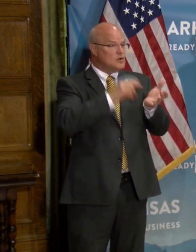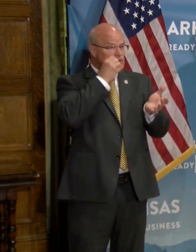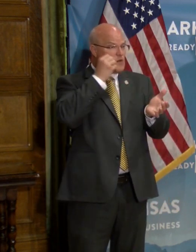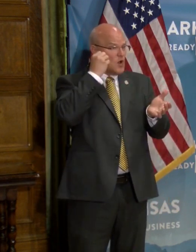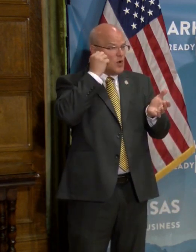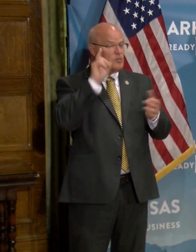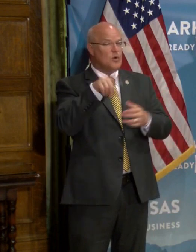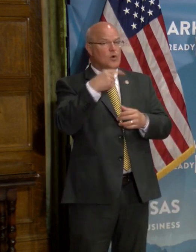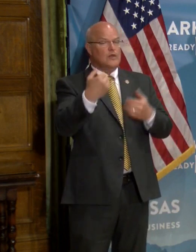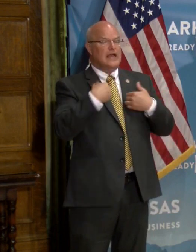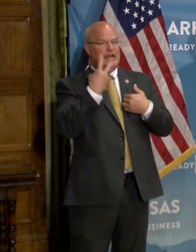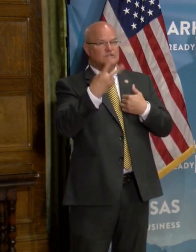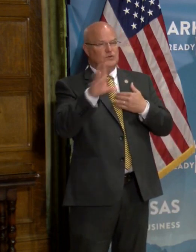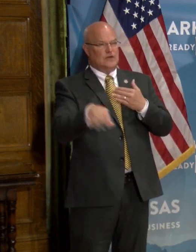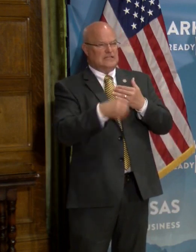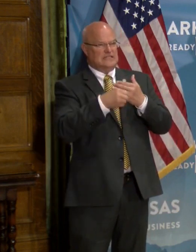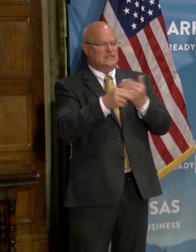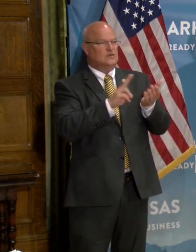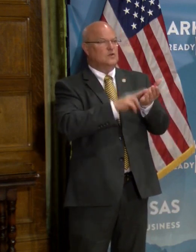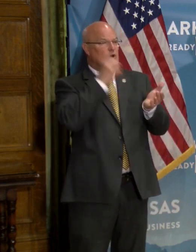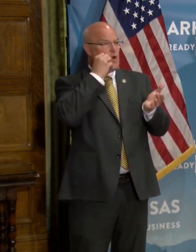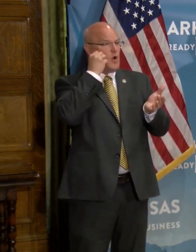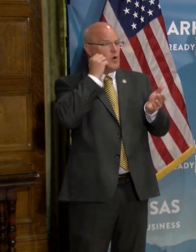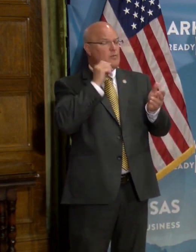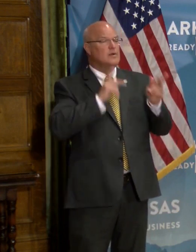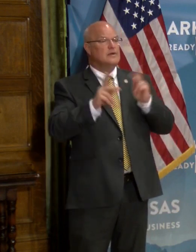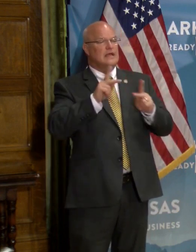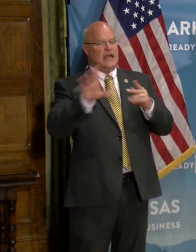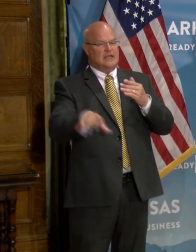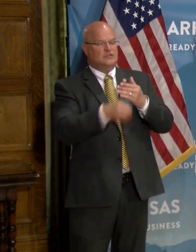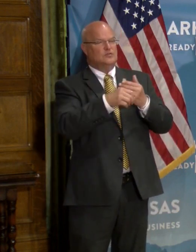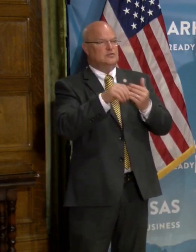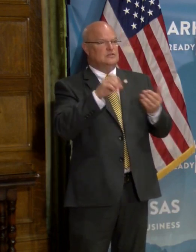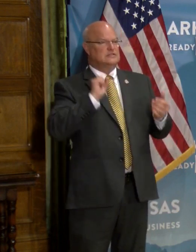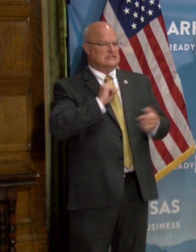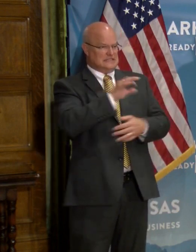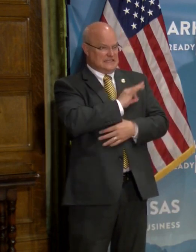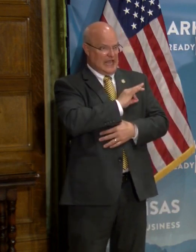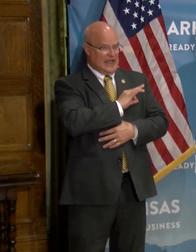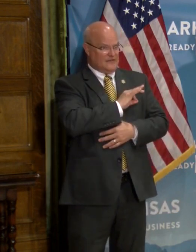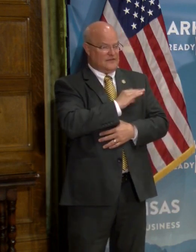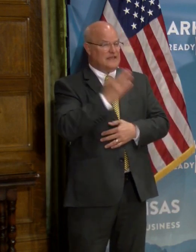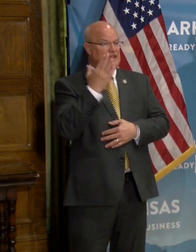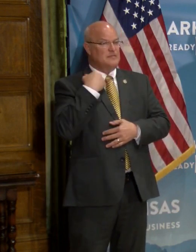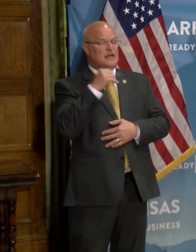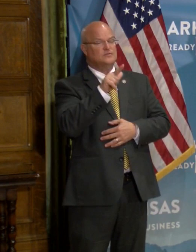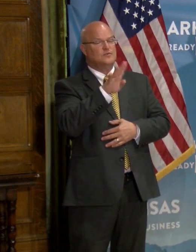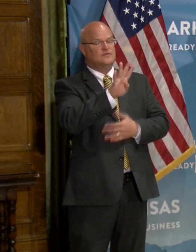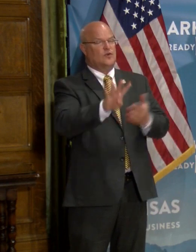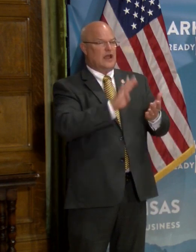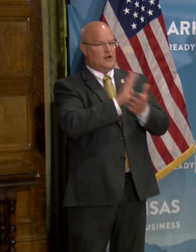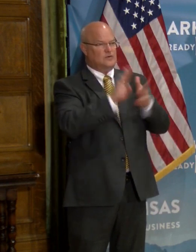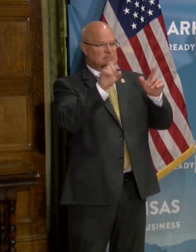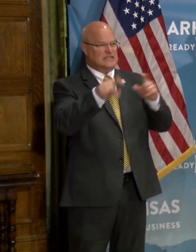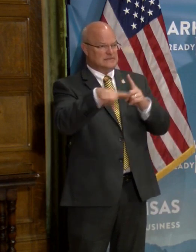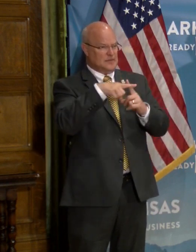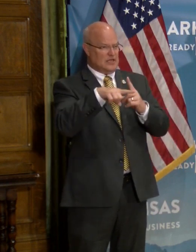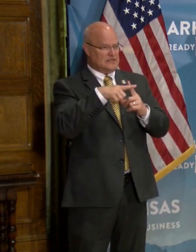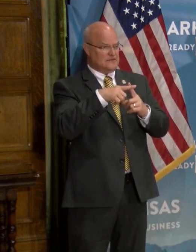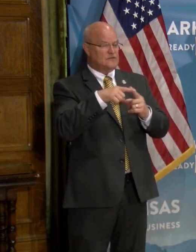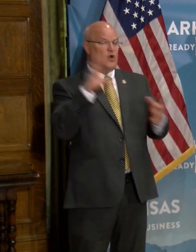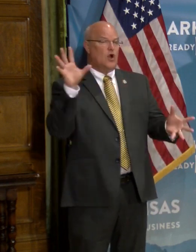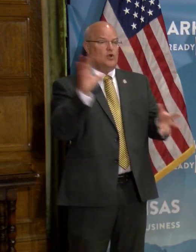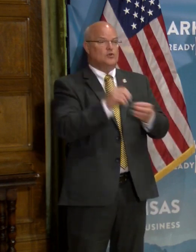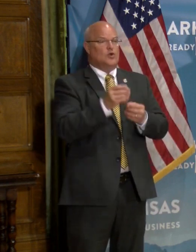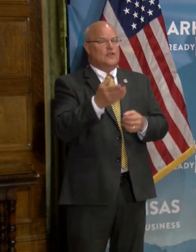homes, we've only had two additional nursing home residents and two additional staff, uh, in the last 24 hours test positive. So